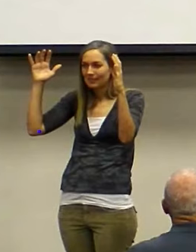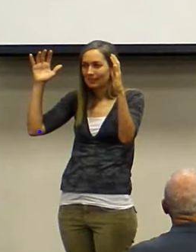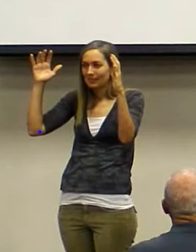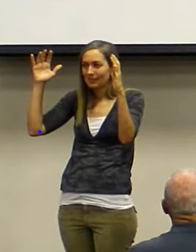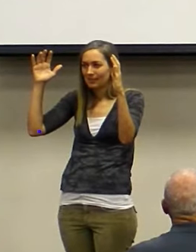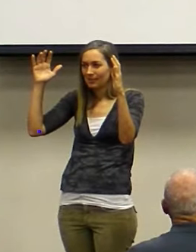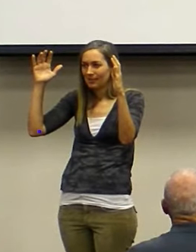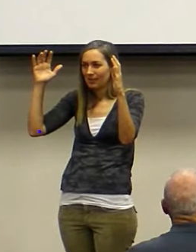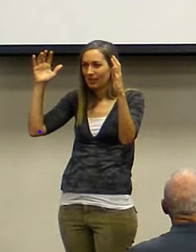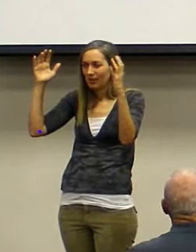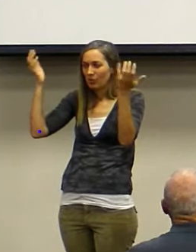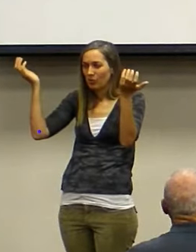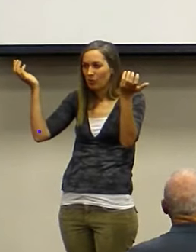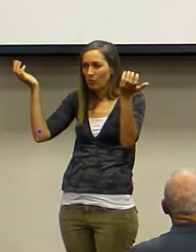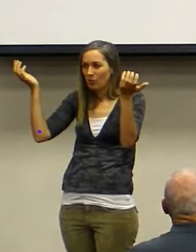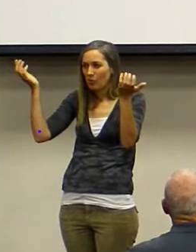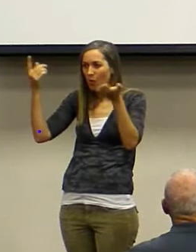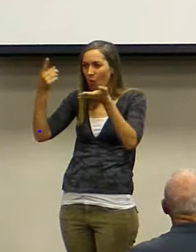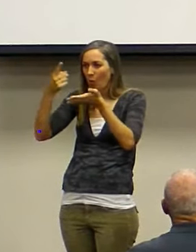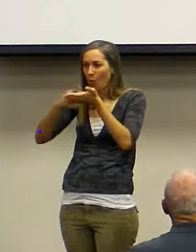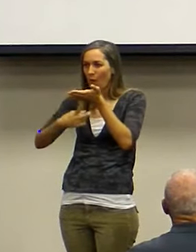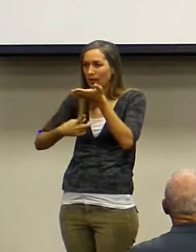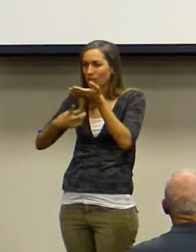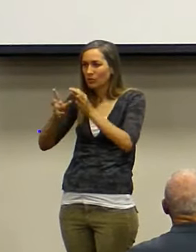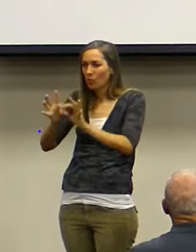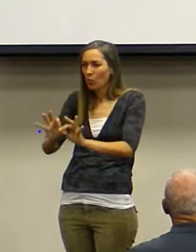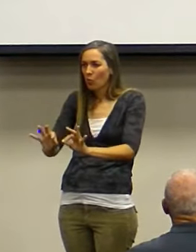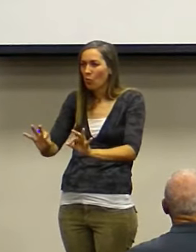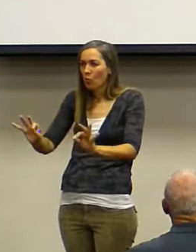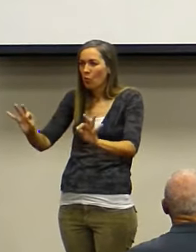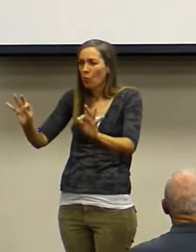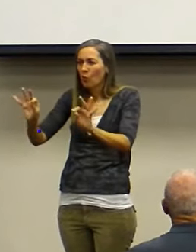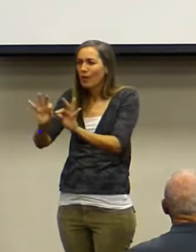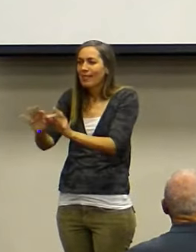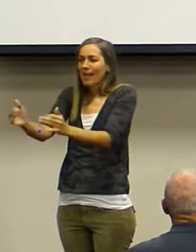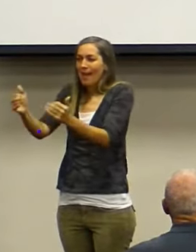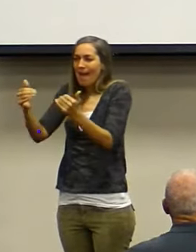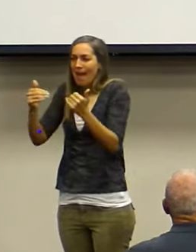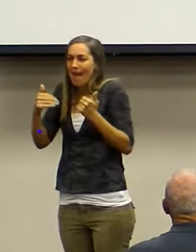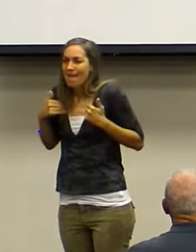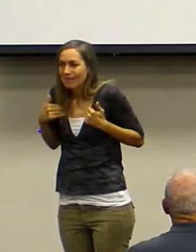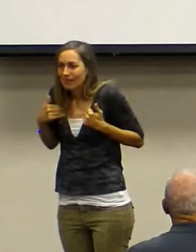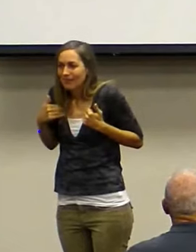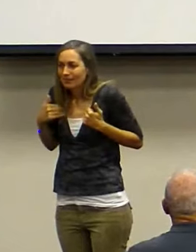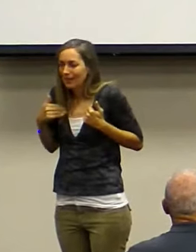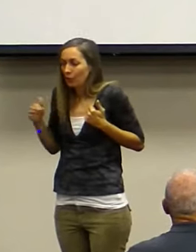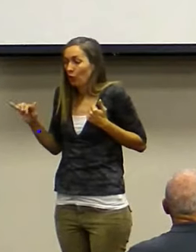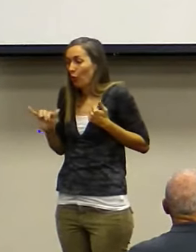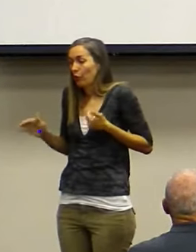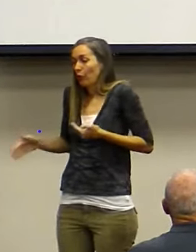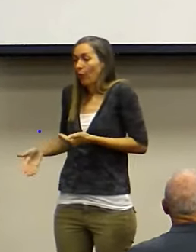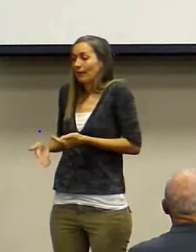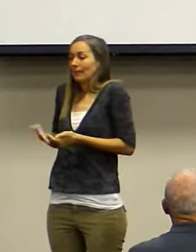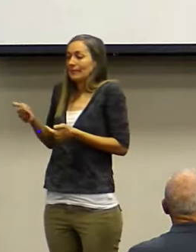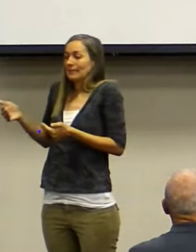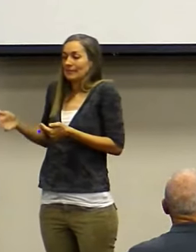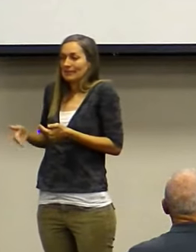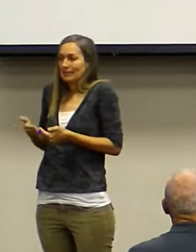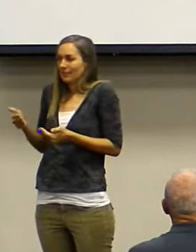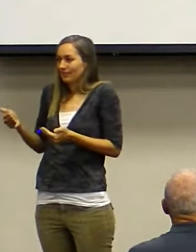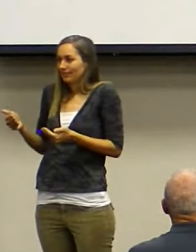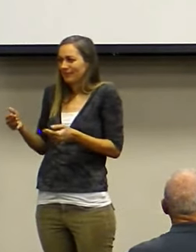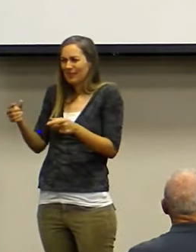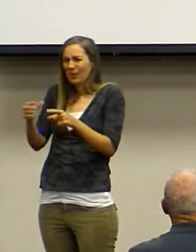What in this world that is worth having that comes easy to you? The word of God is not easy.